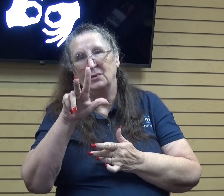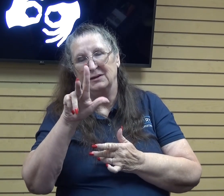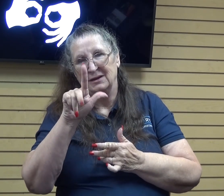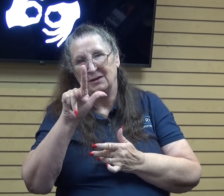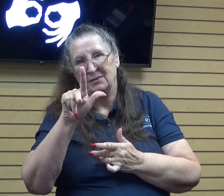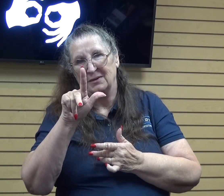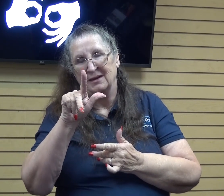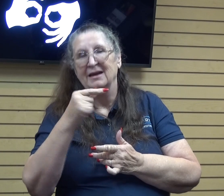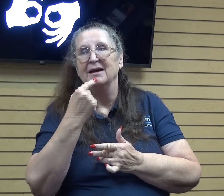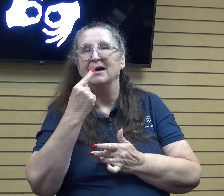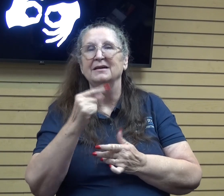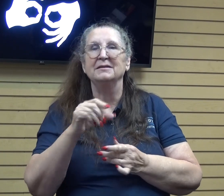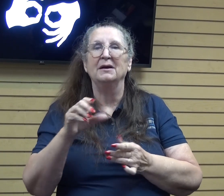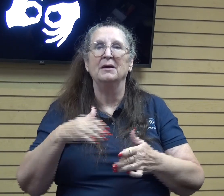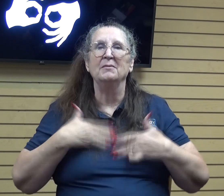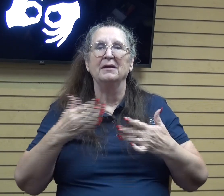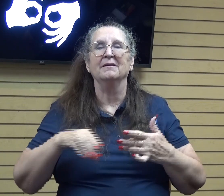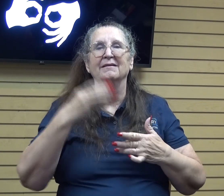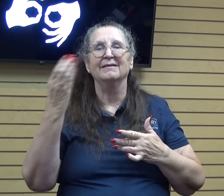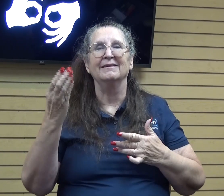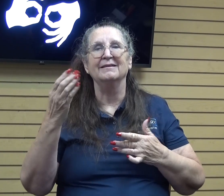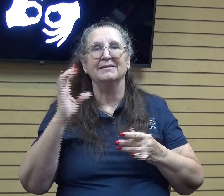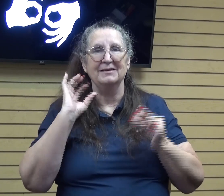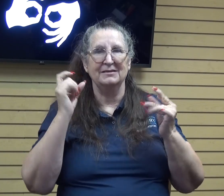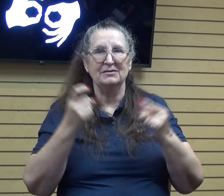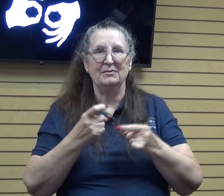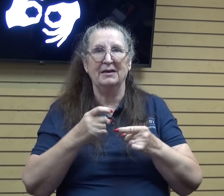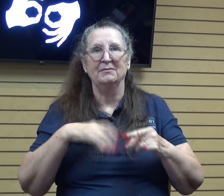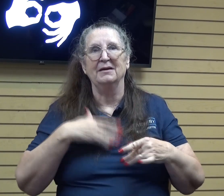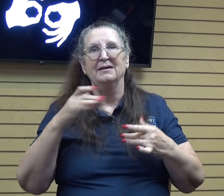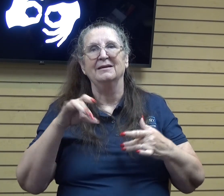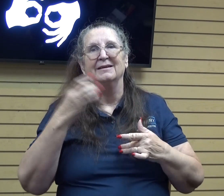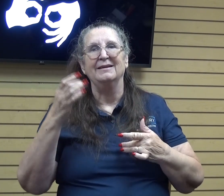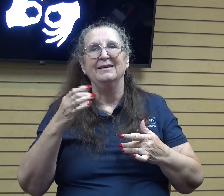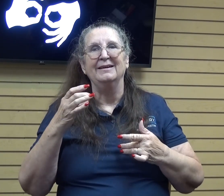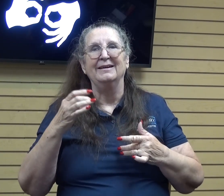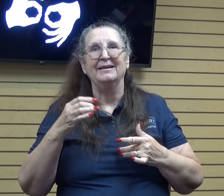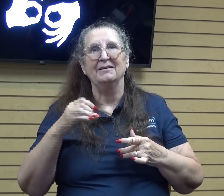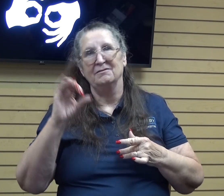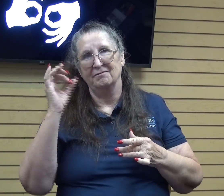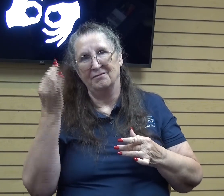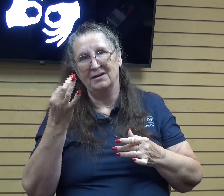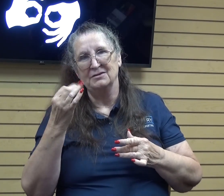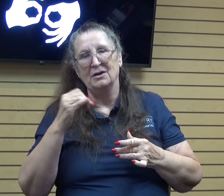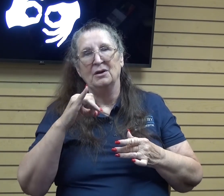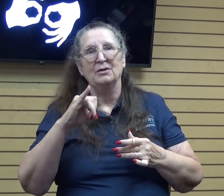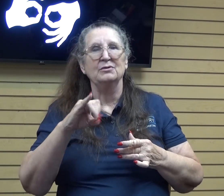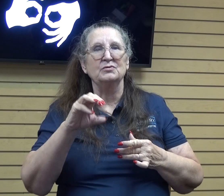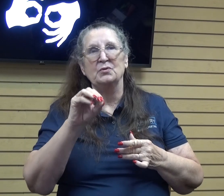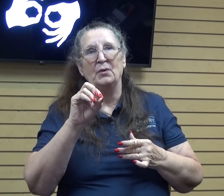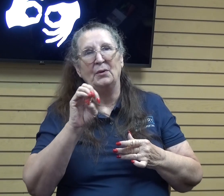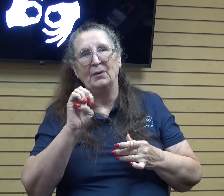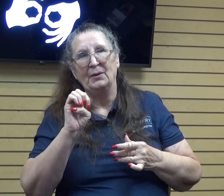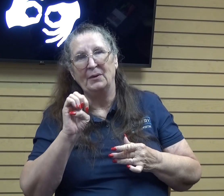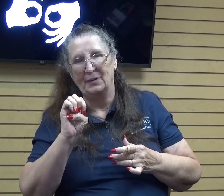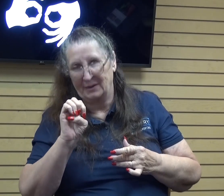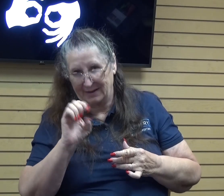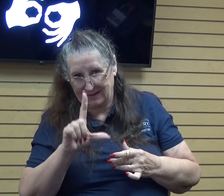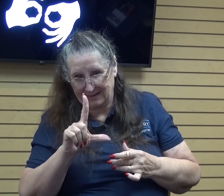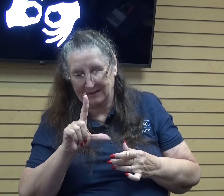christmas felice navidad for you ari uh joe noel or something like that in french um i just pray that you uh you